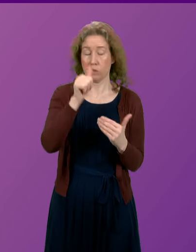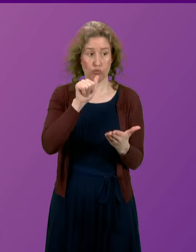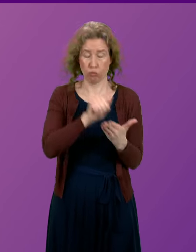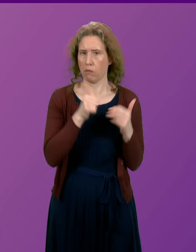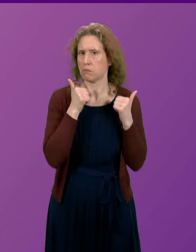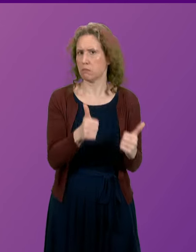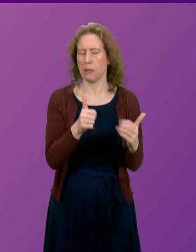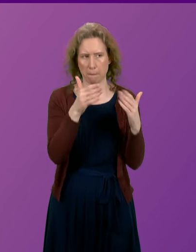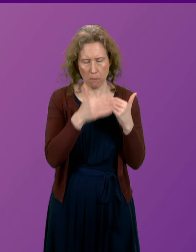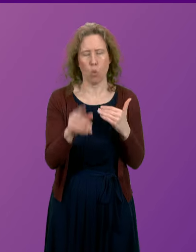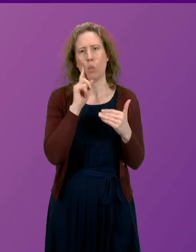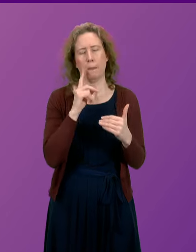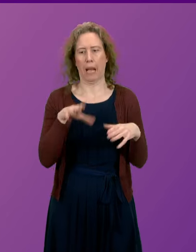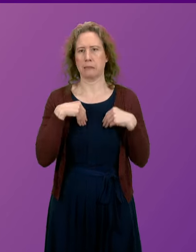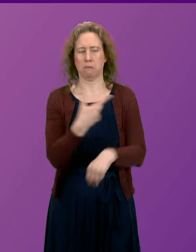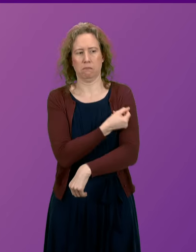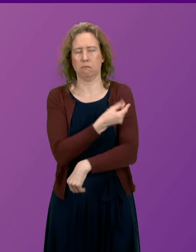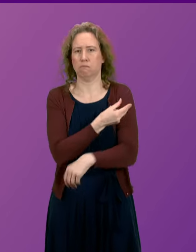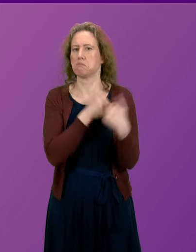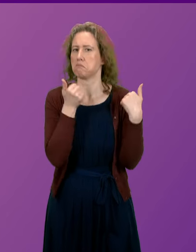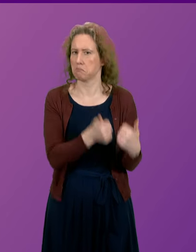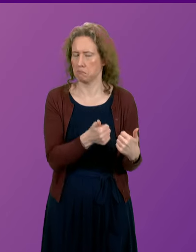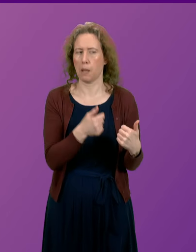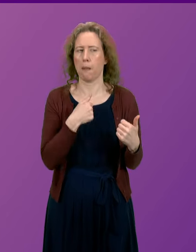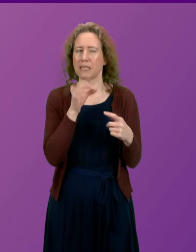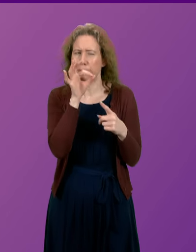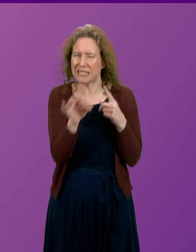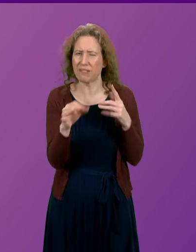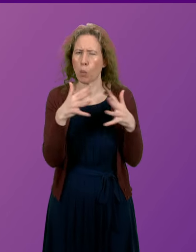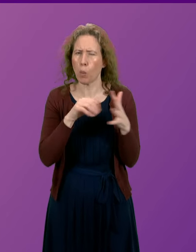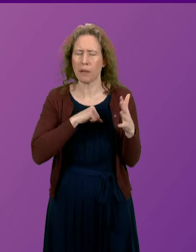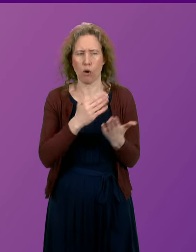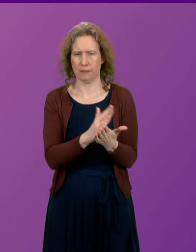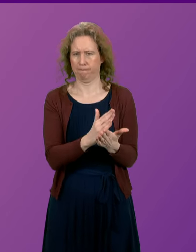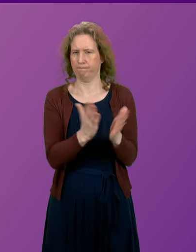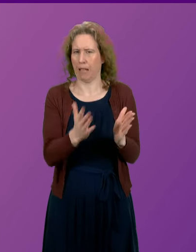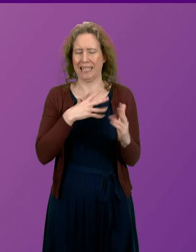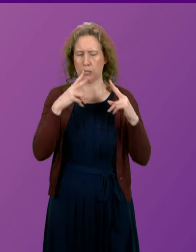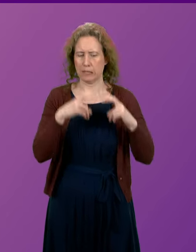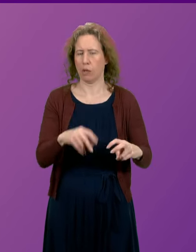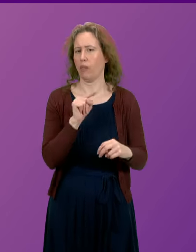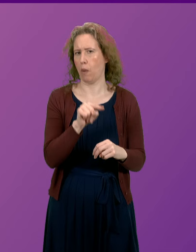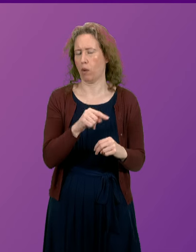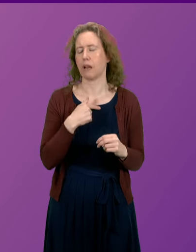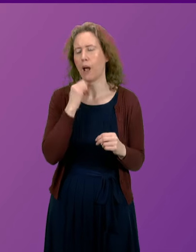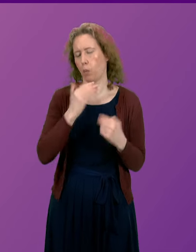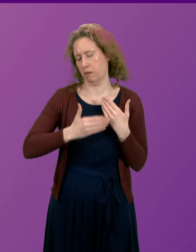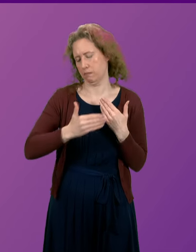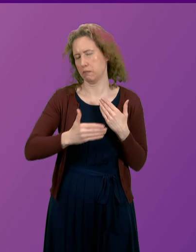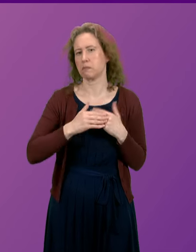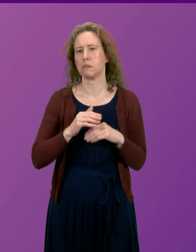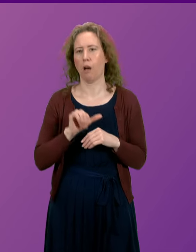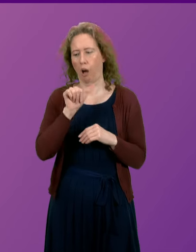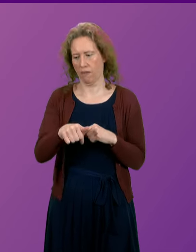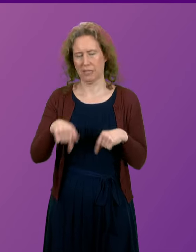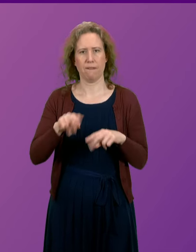right direction, which we would all want to see. But I will need to provide a specific answer on pertussis, which I'll do in the aftermath of